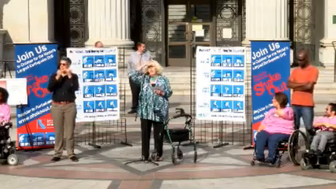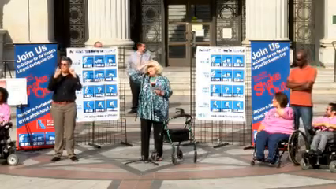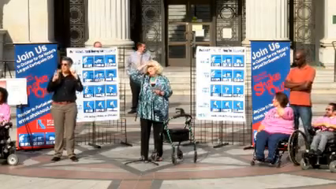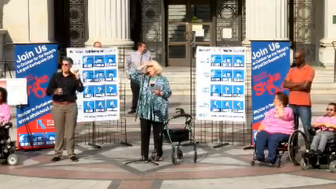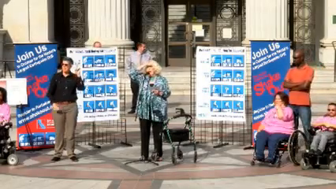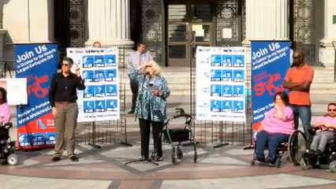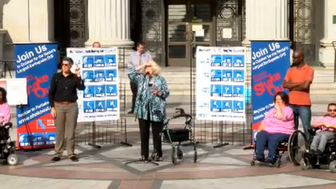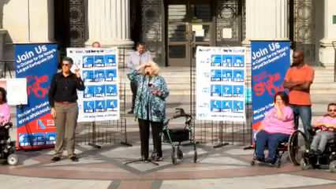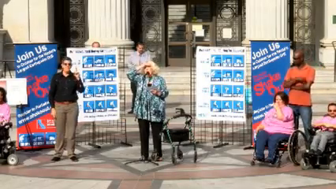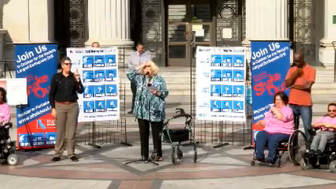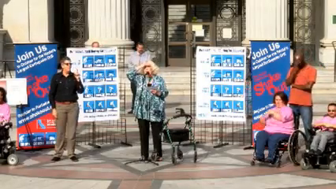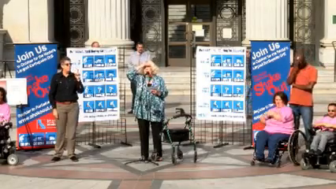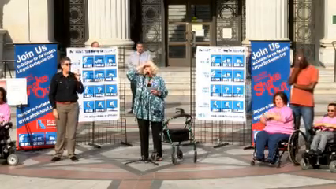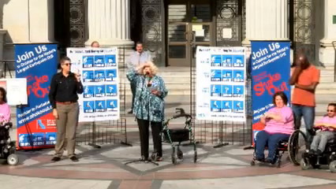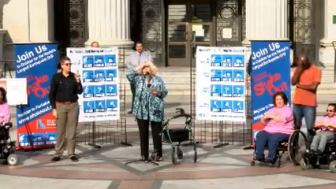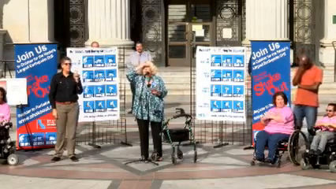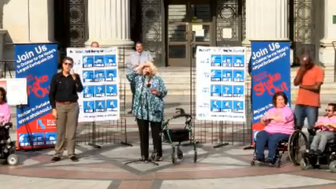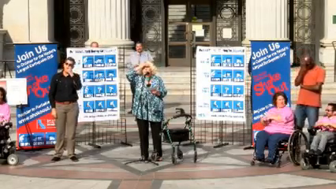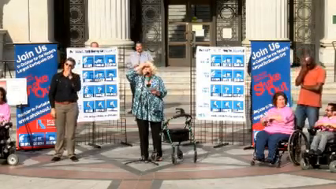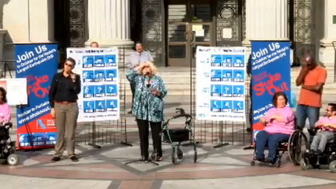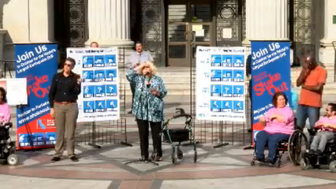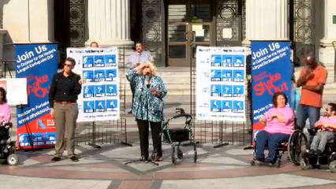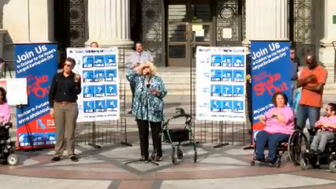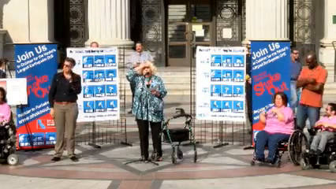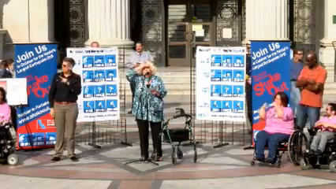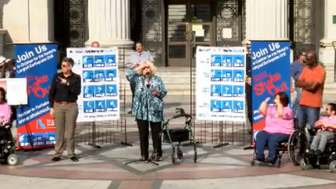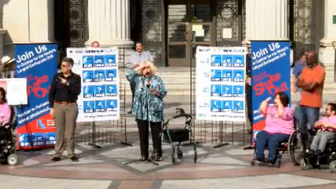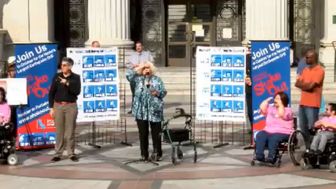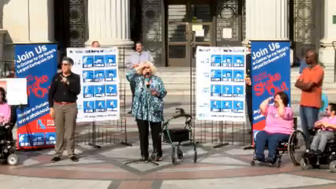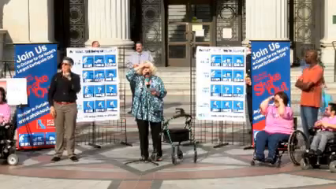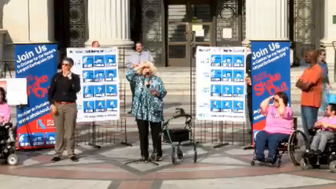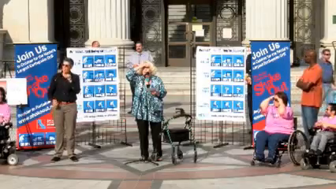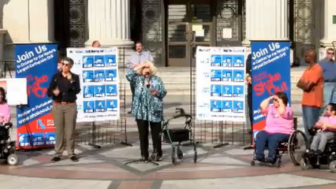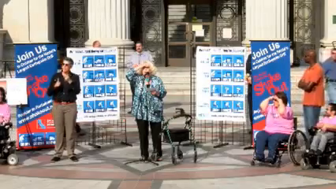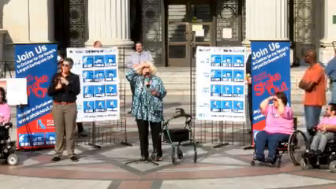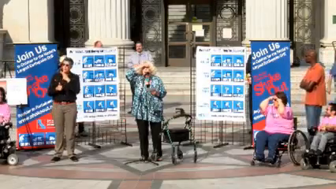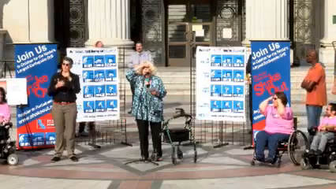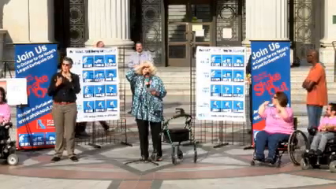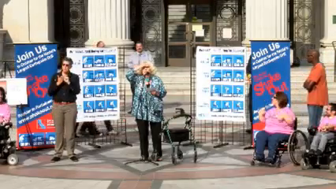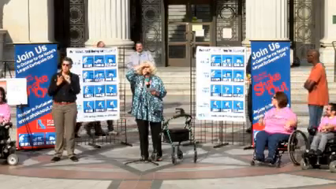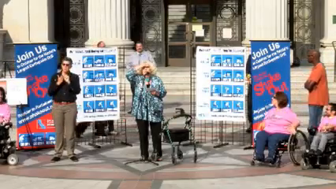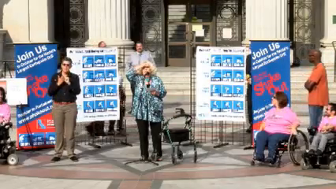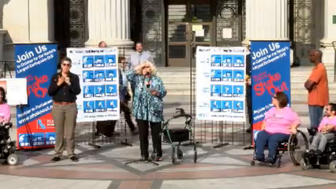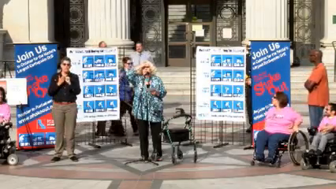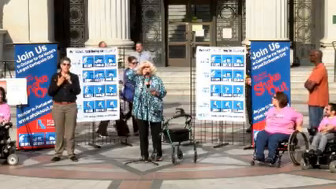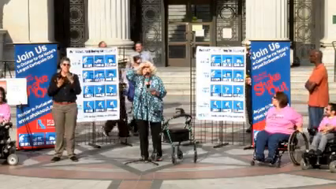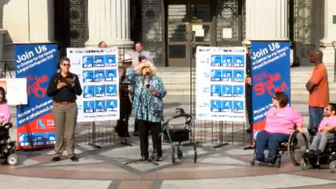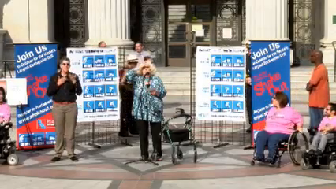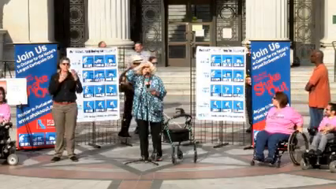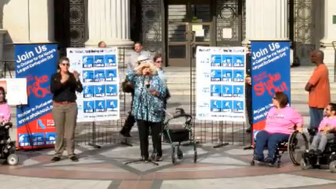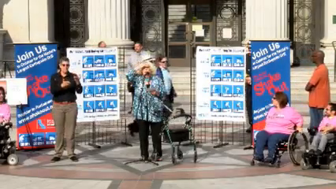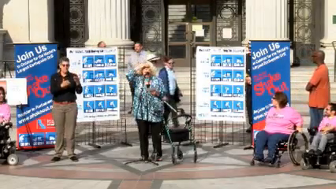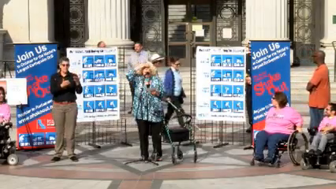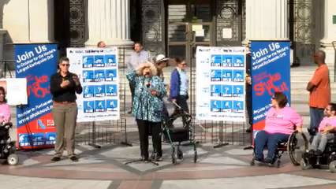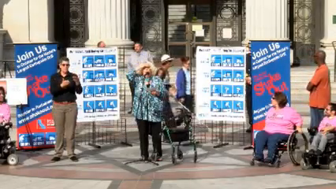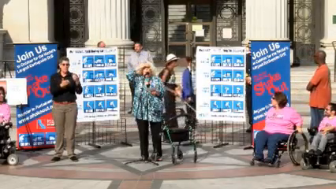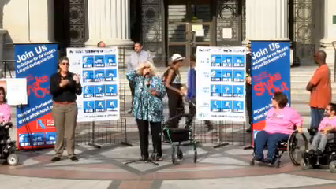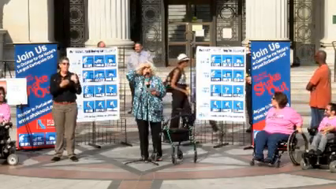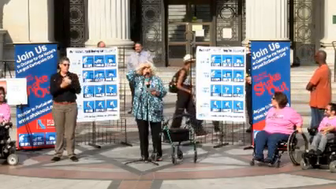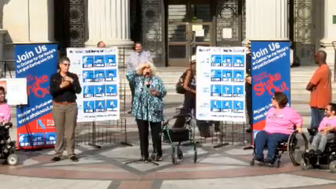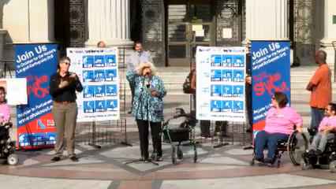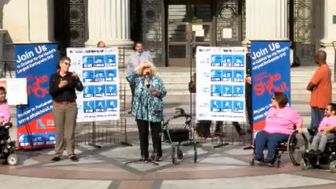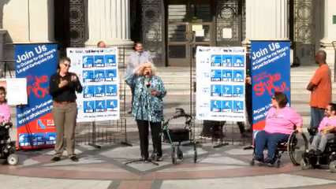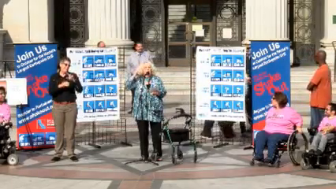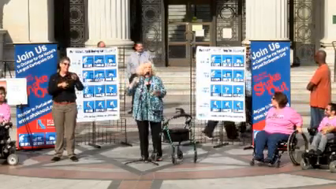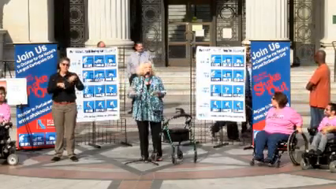Okay, well, that's really interesting. That's the first publication that came out suggesting that we needed a